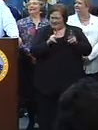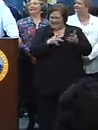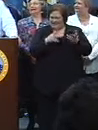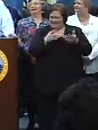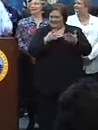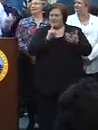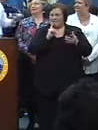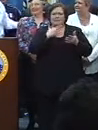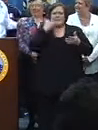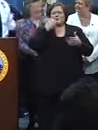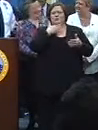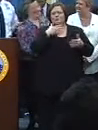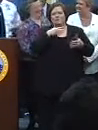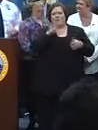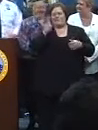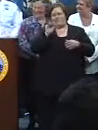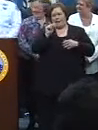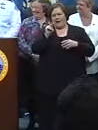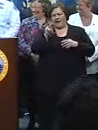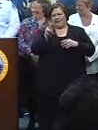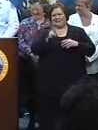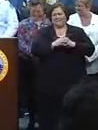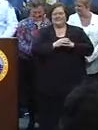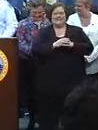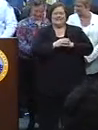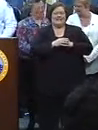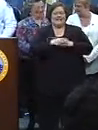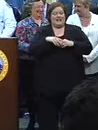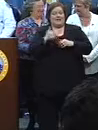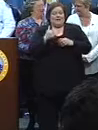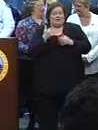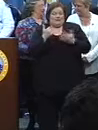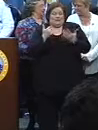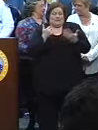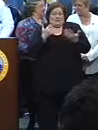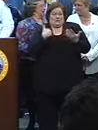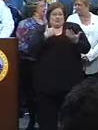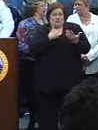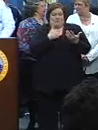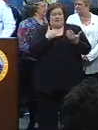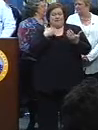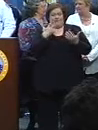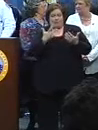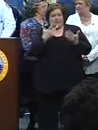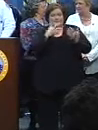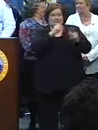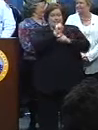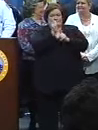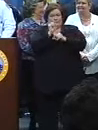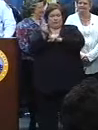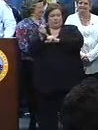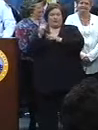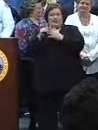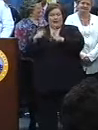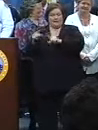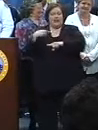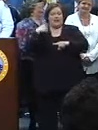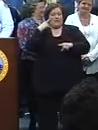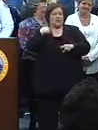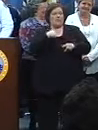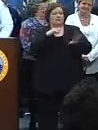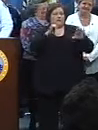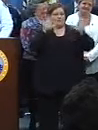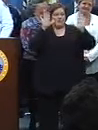But it's the best West Bank. In other words, we negotiated three major items this year, and I think the police department did an